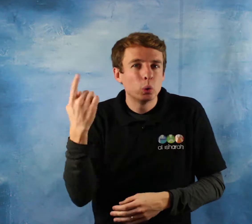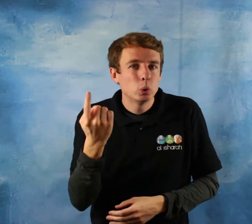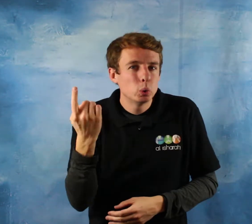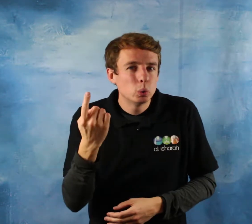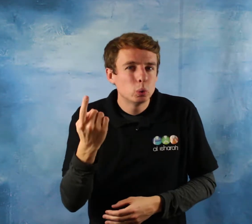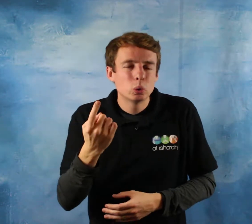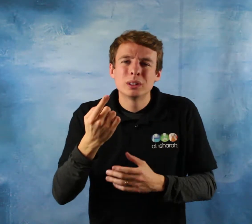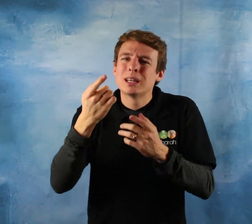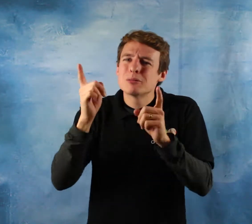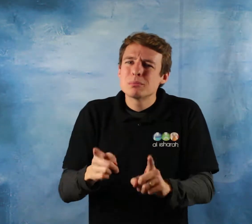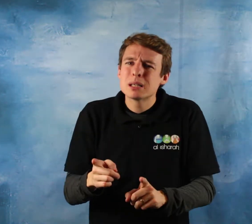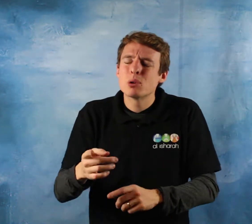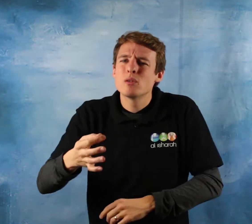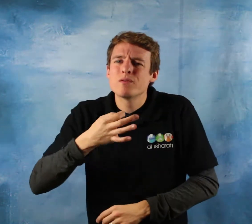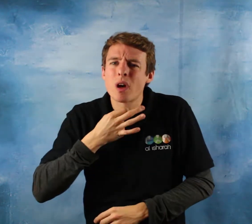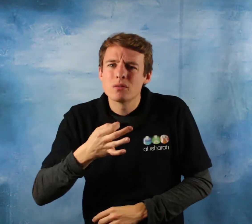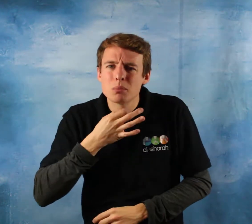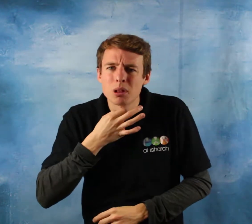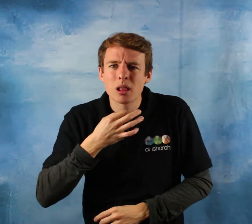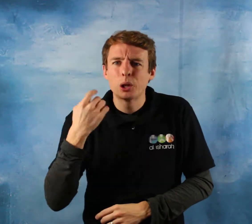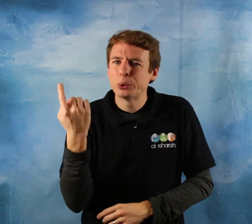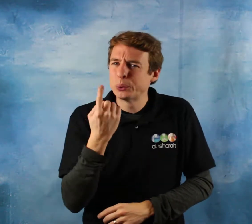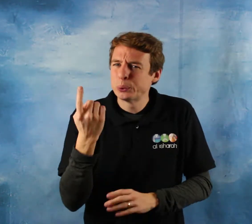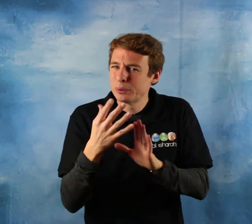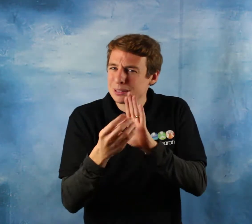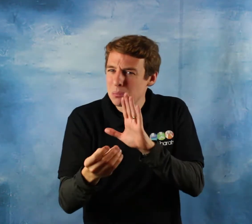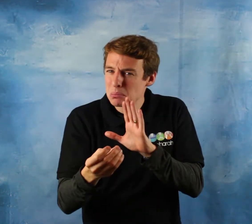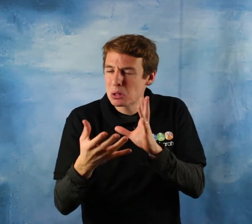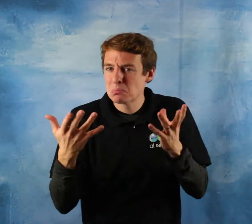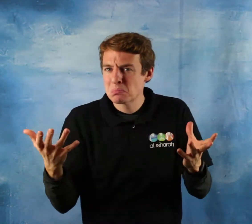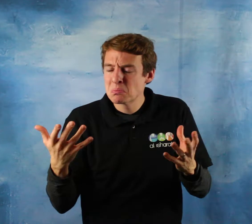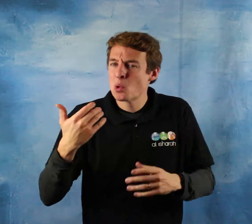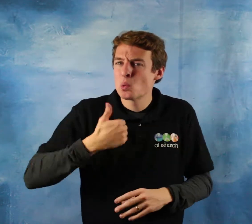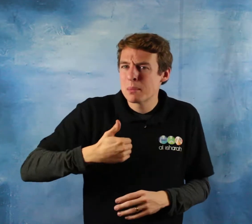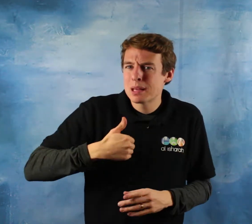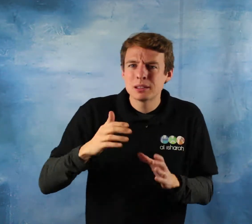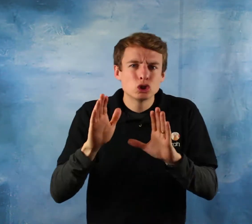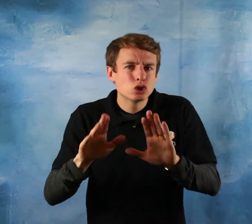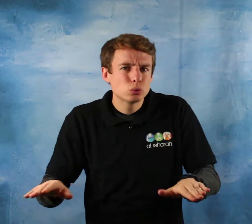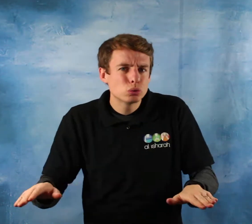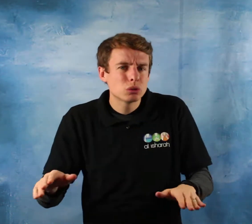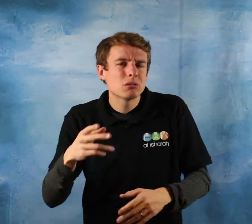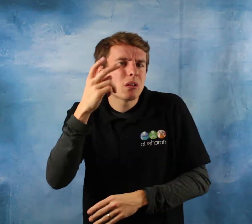and children and the elderly not due to an inherent deficiency within them but due to the